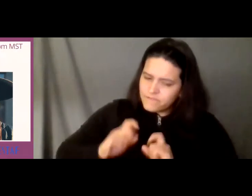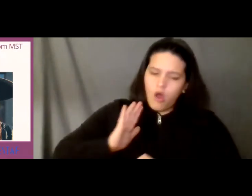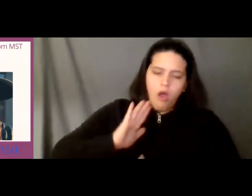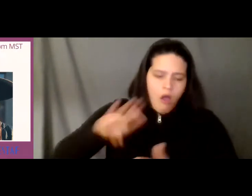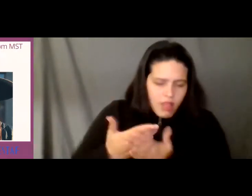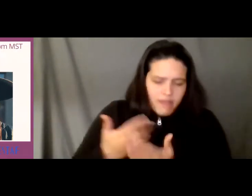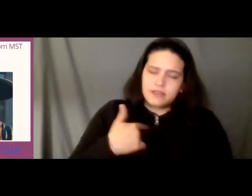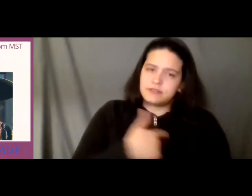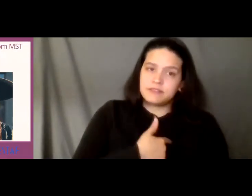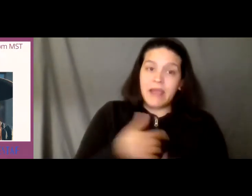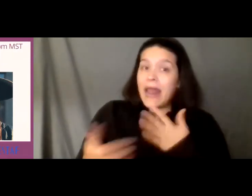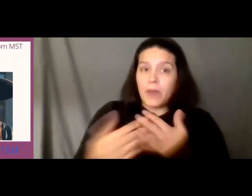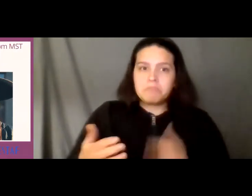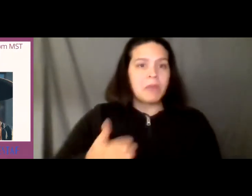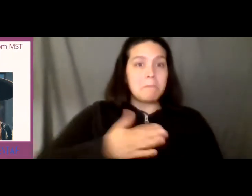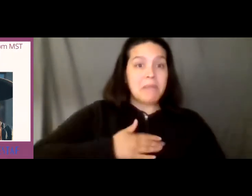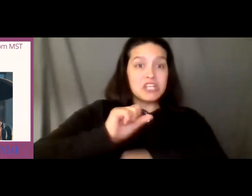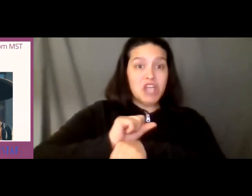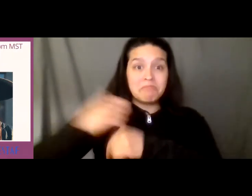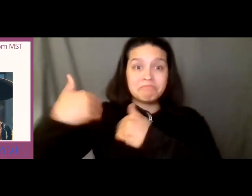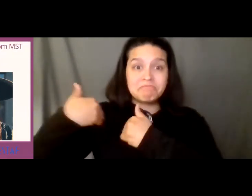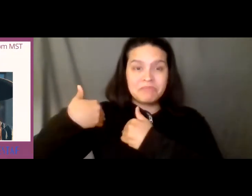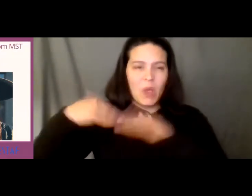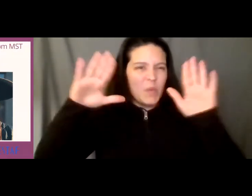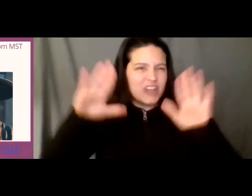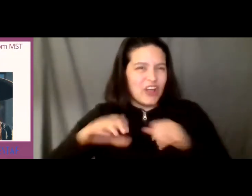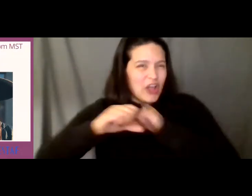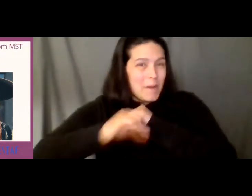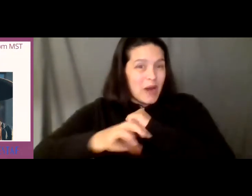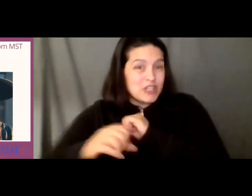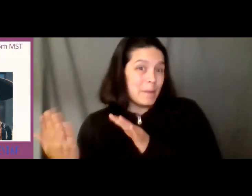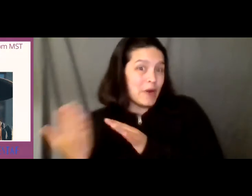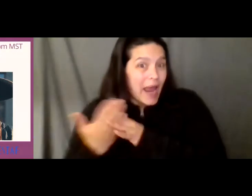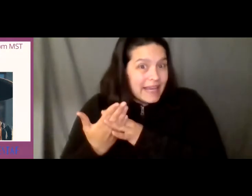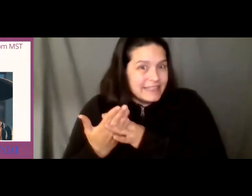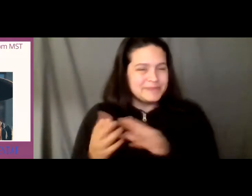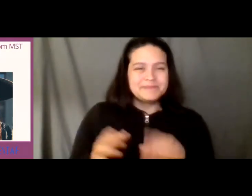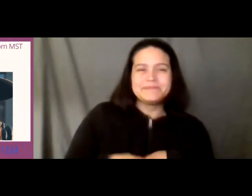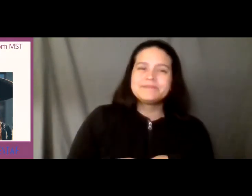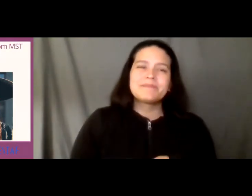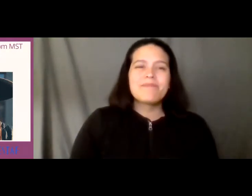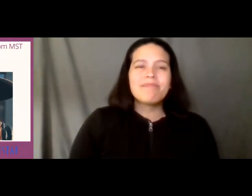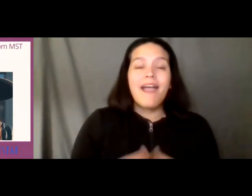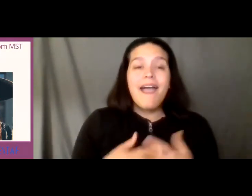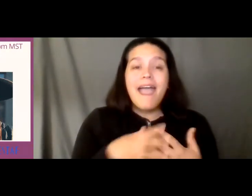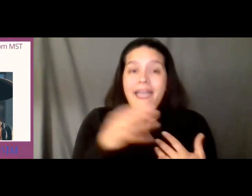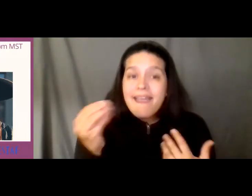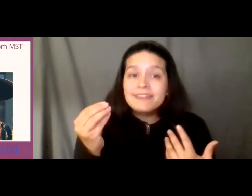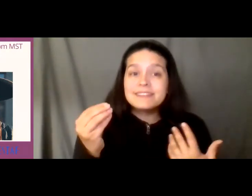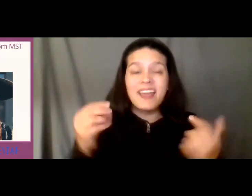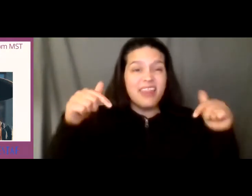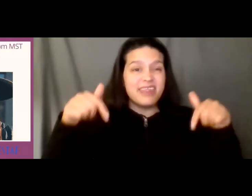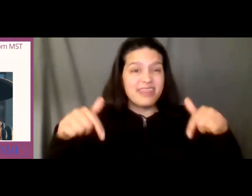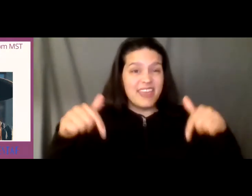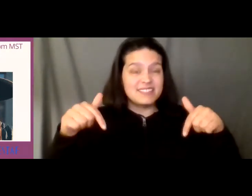uh anyway it's my job to do the wonderful commercial break and uh this saturday